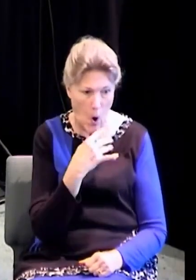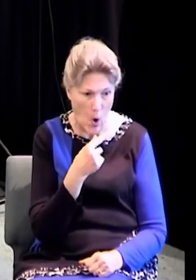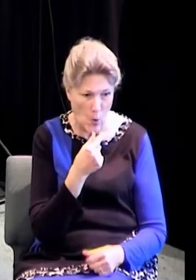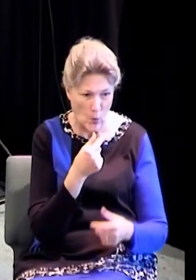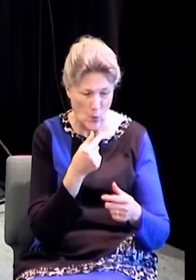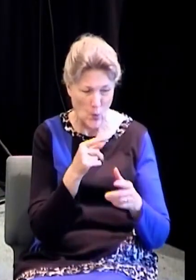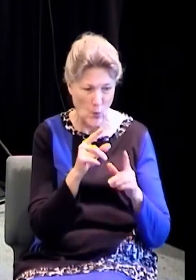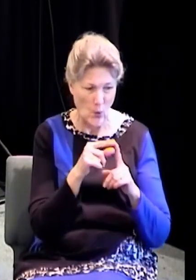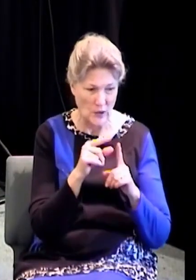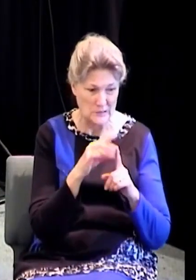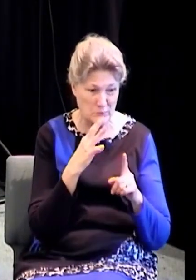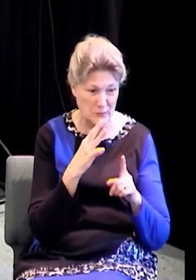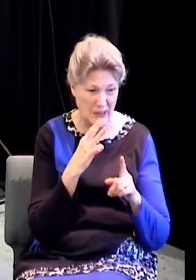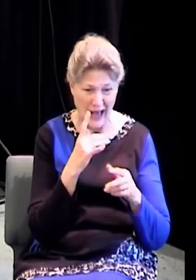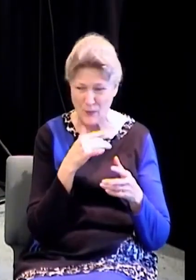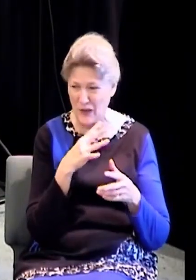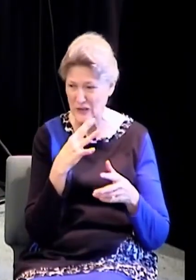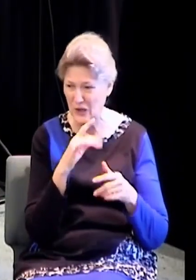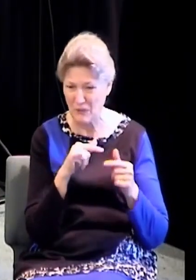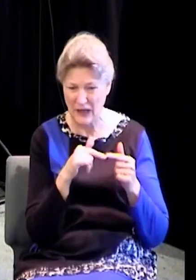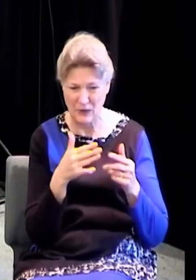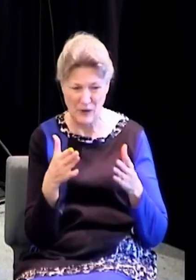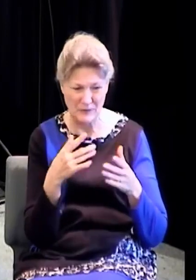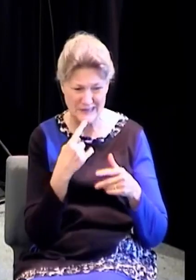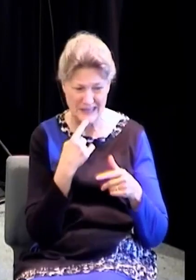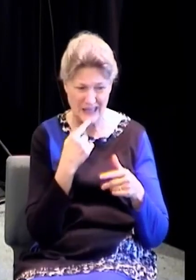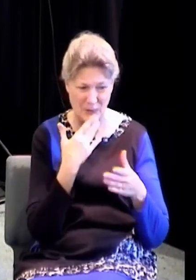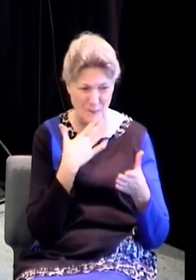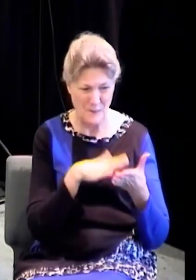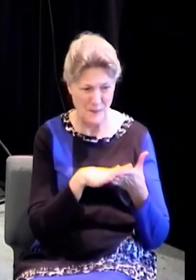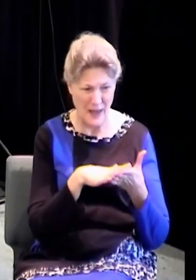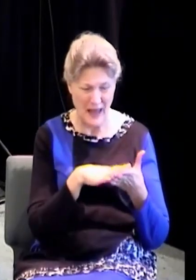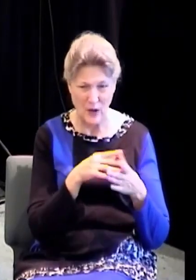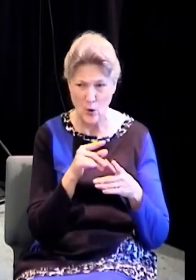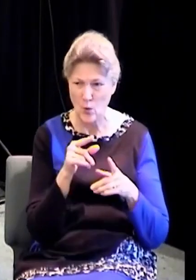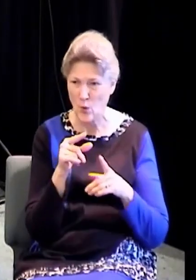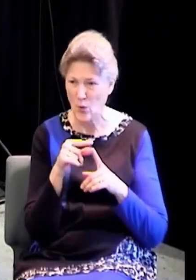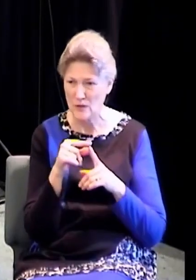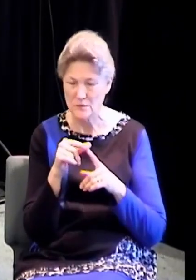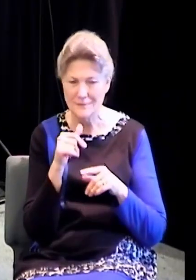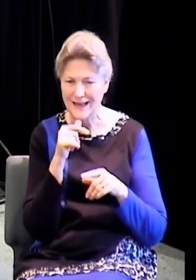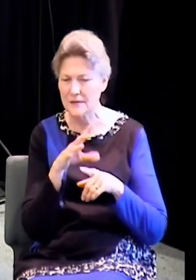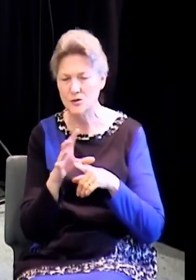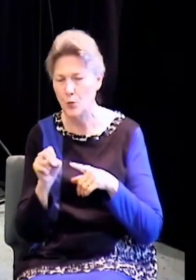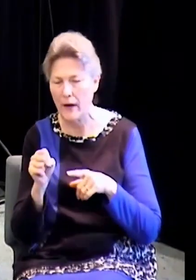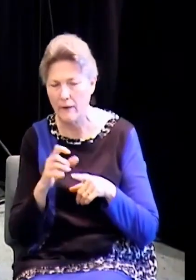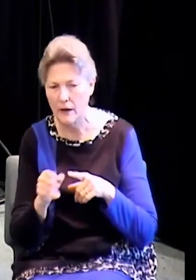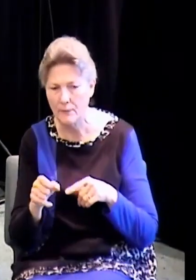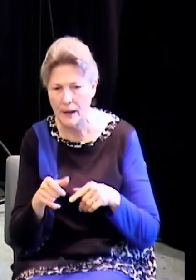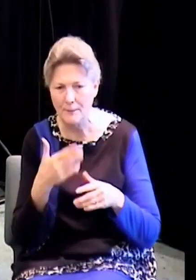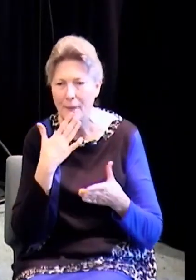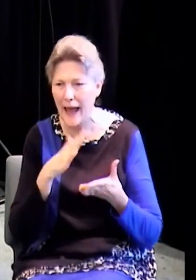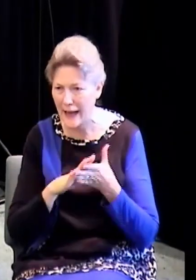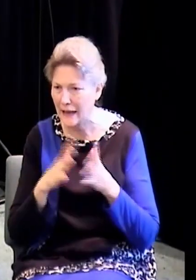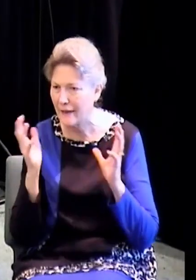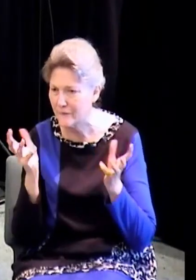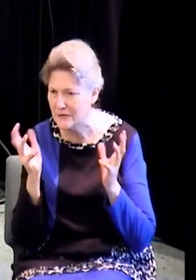to talk about anybody. I don't want to say any bad words. I don't want to... I'm not swearing, by the way, just in case you're wondering. I haven't sworn for 35